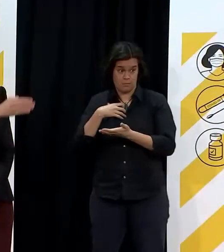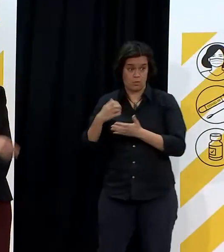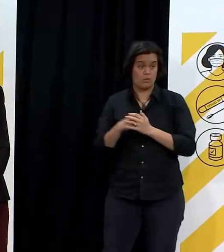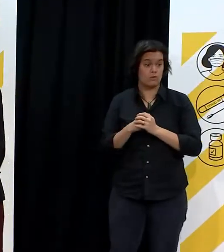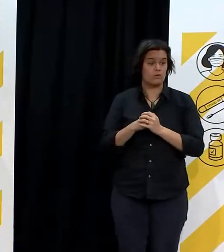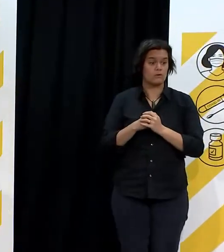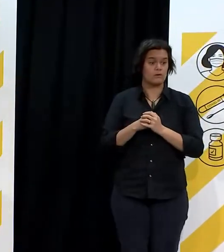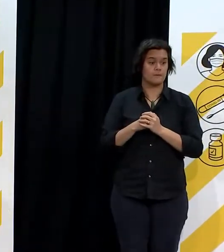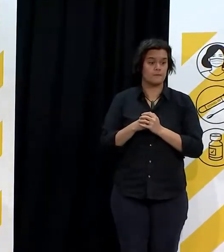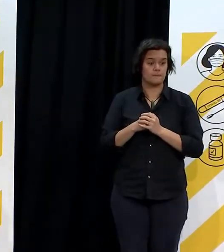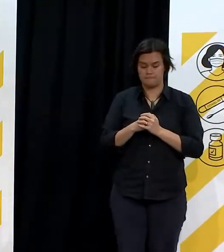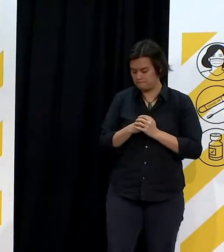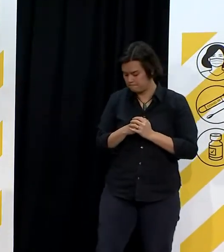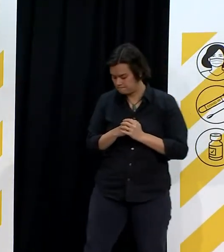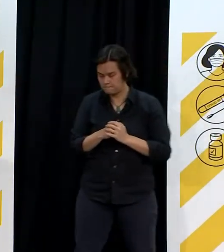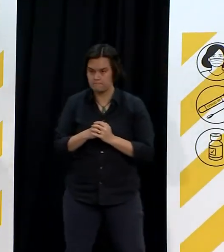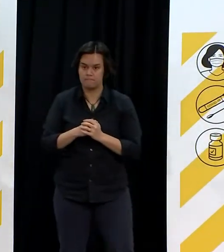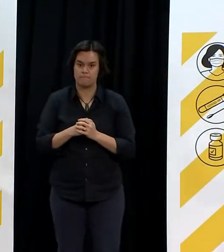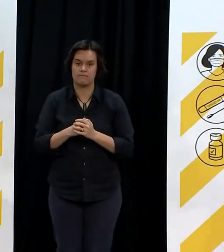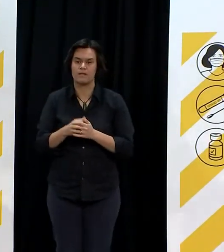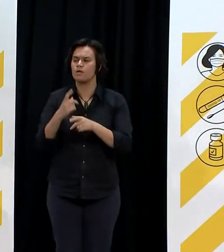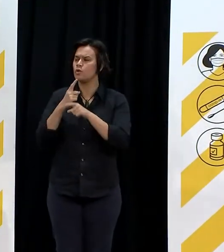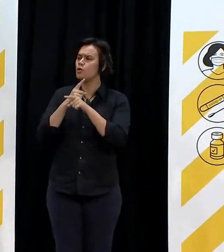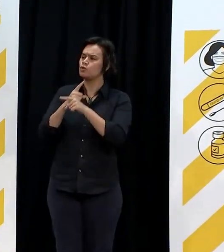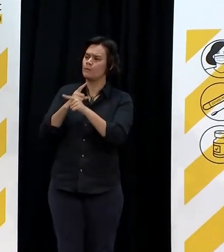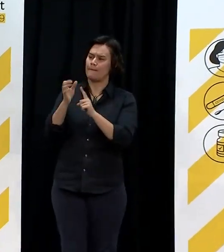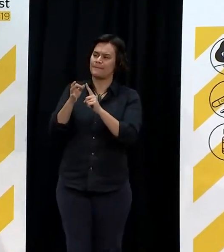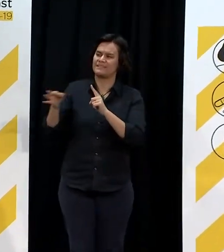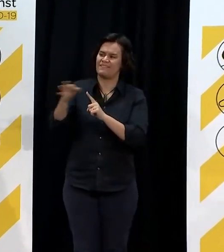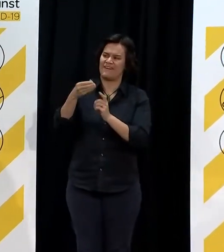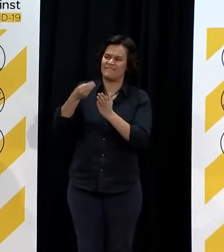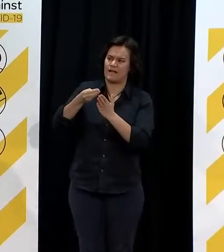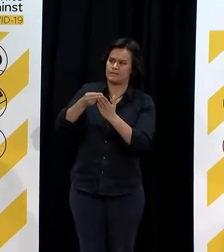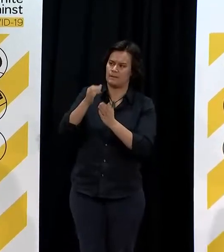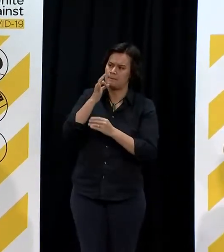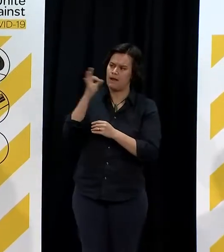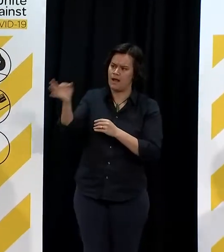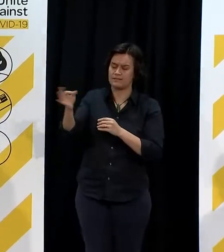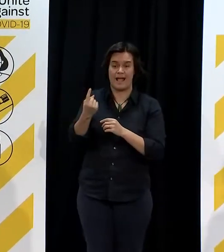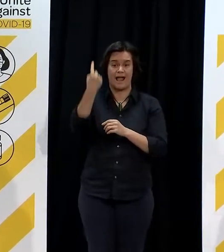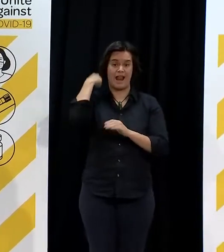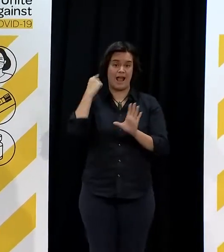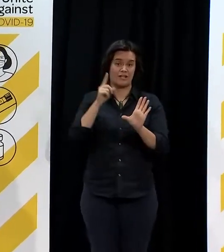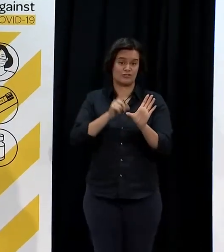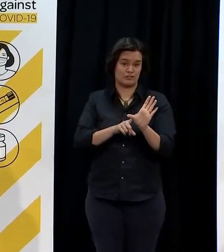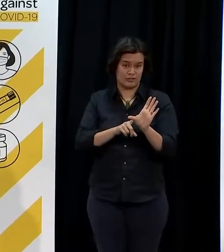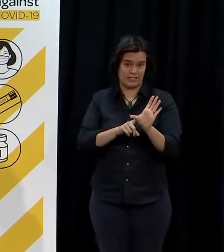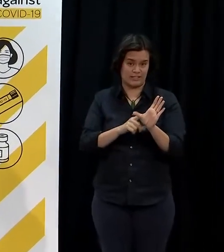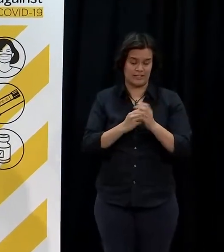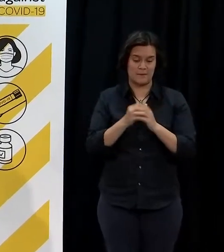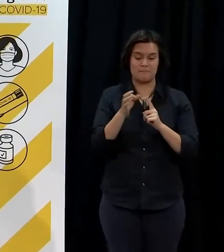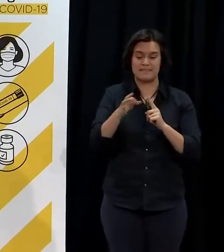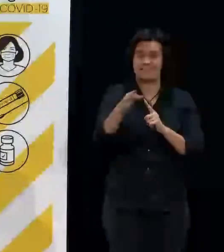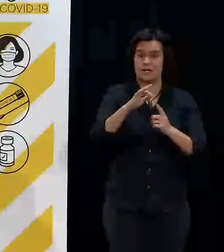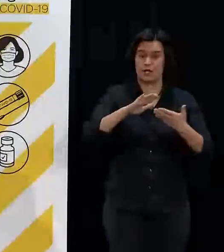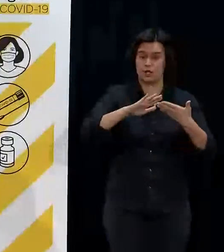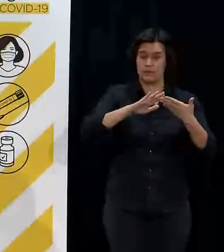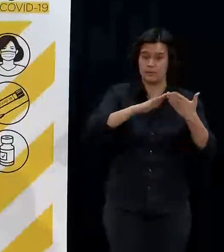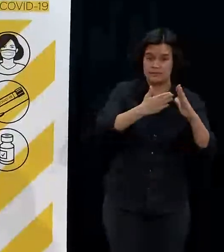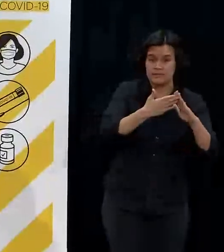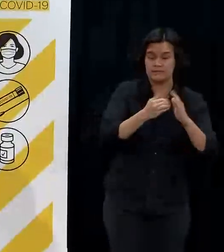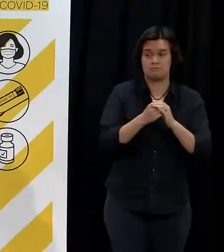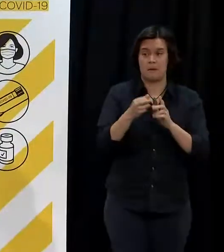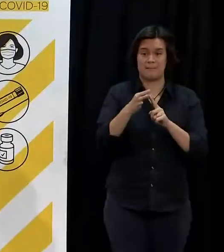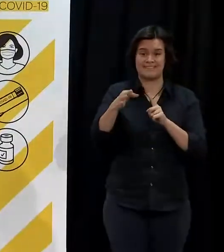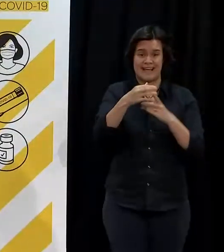that? I was just going to some of the Pacific funding for the providers. dating back to last year we've had Pacific community leaders and clinicians saying